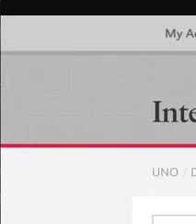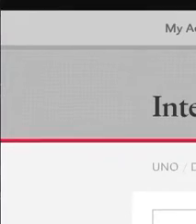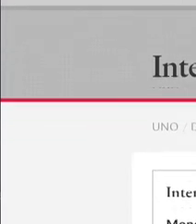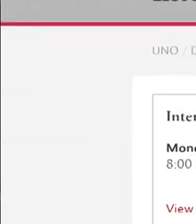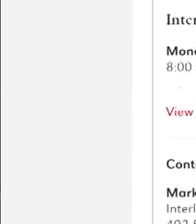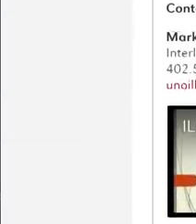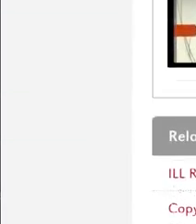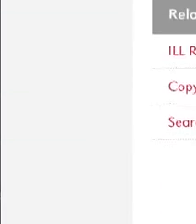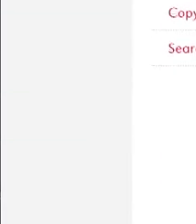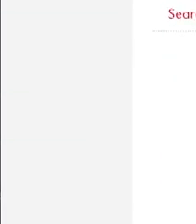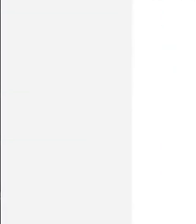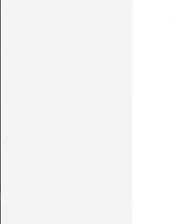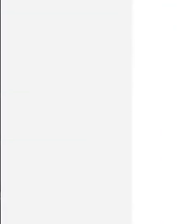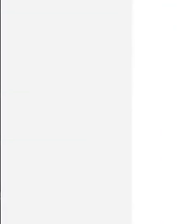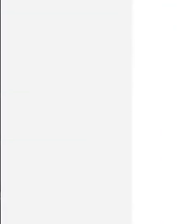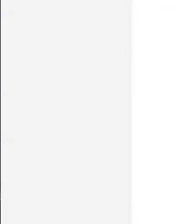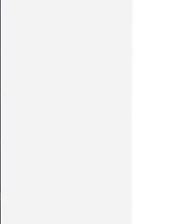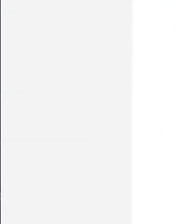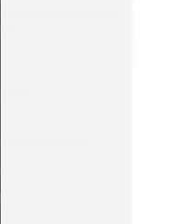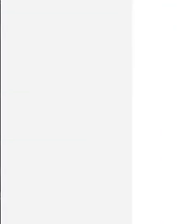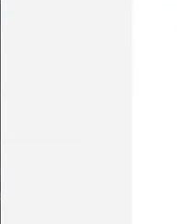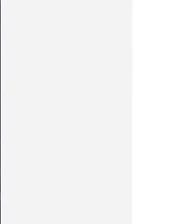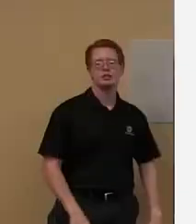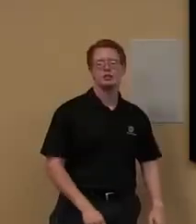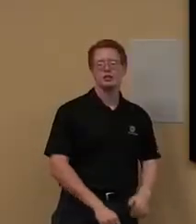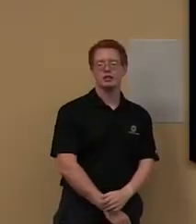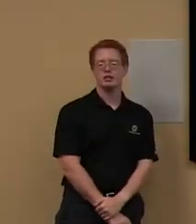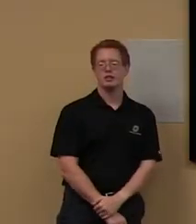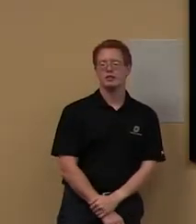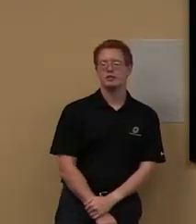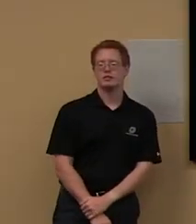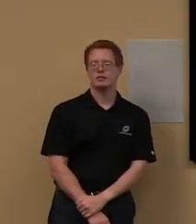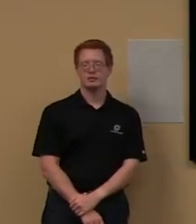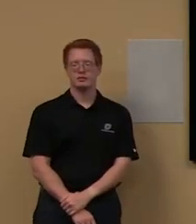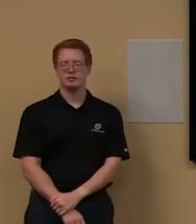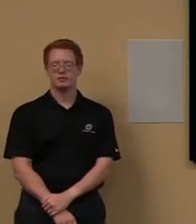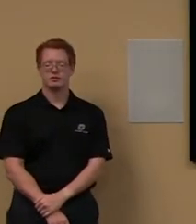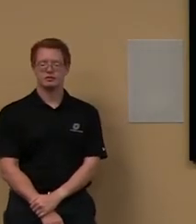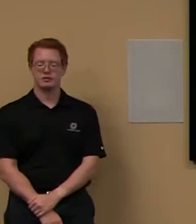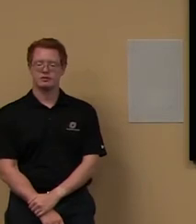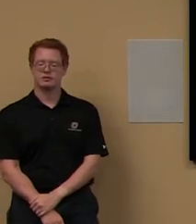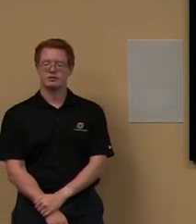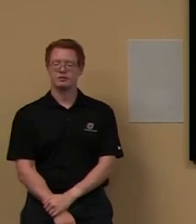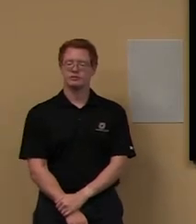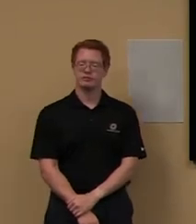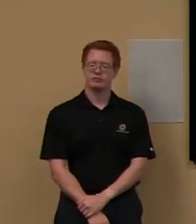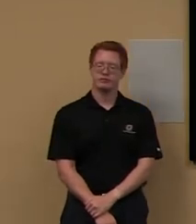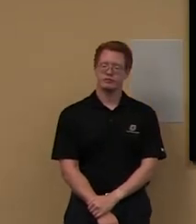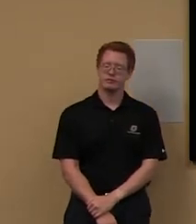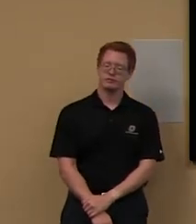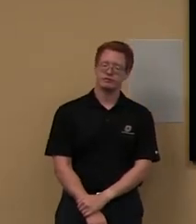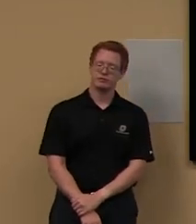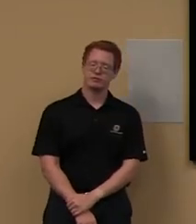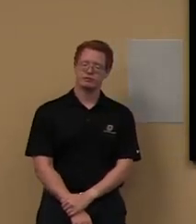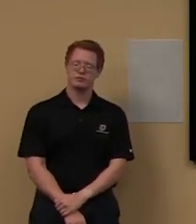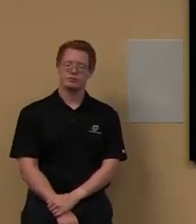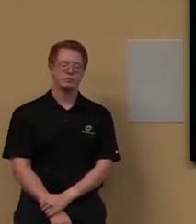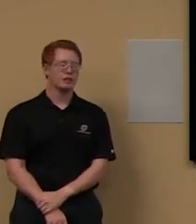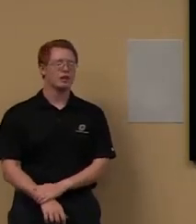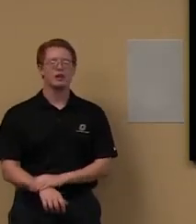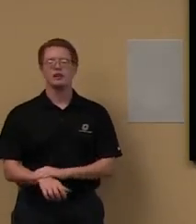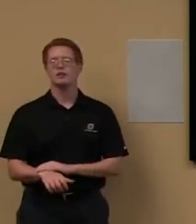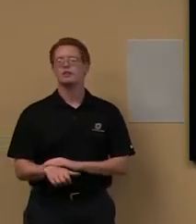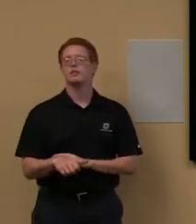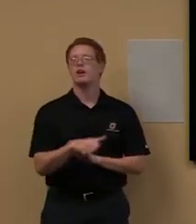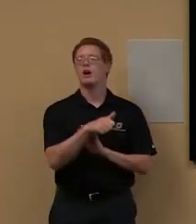So the other thing that is really, really great, um, is that our interlibrary loan, um, also our department also